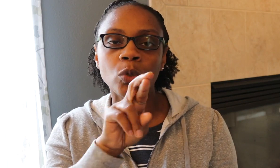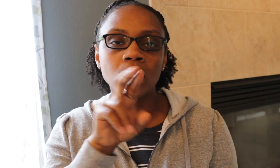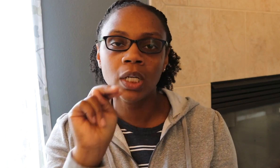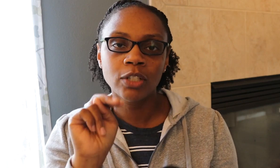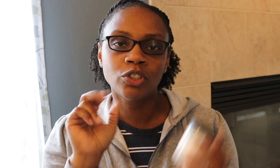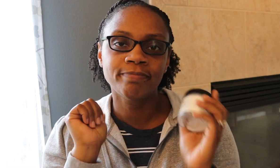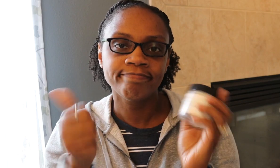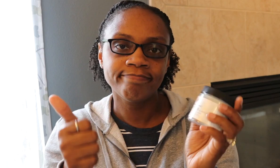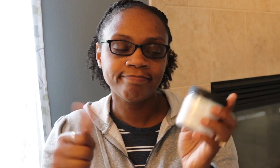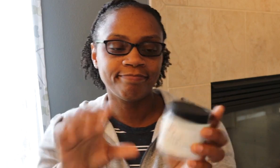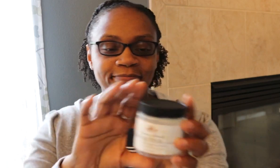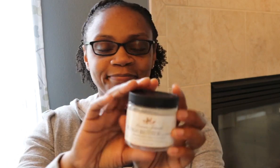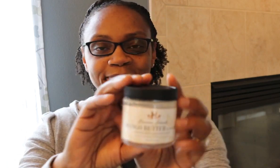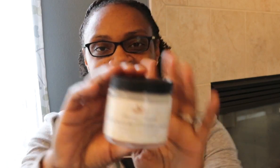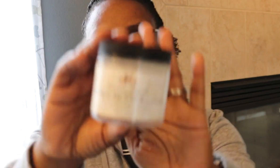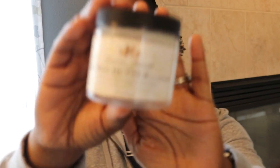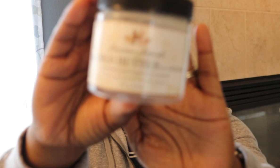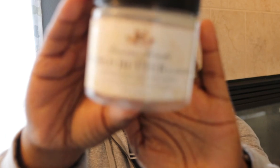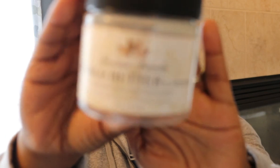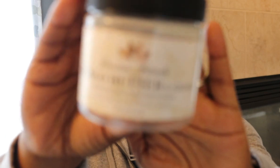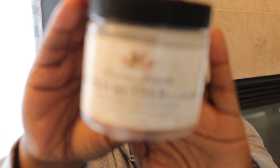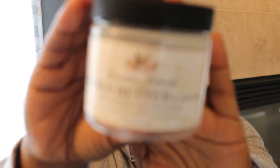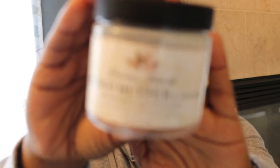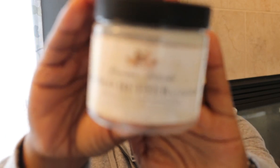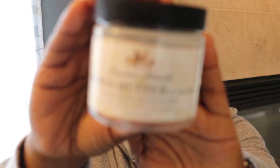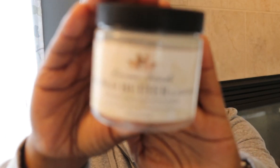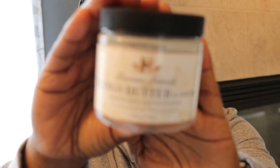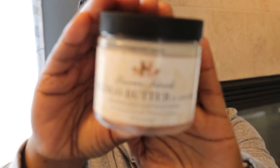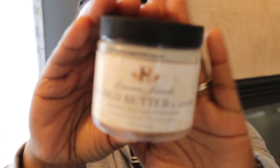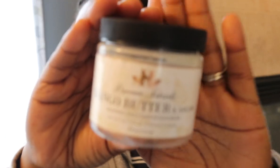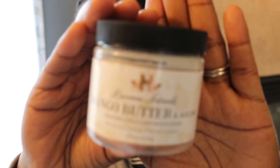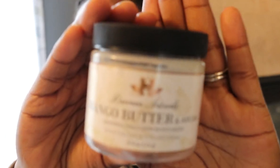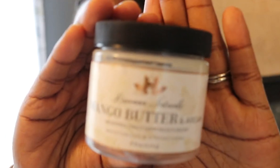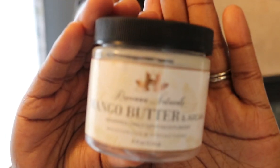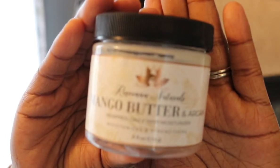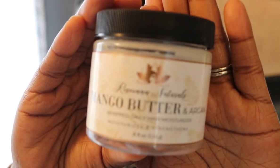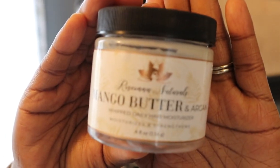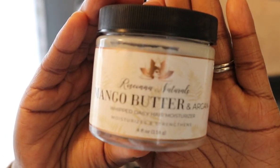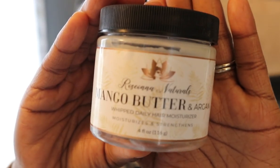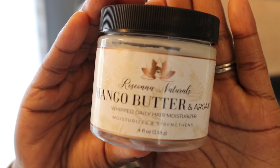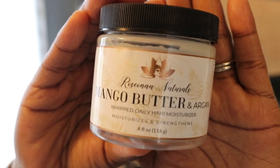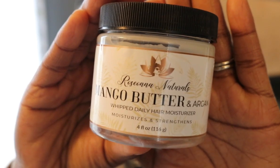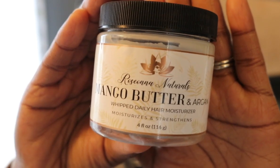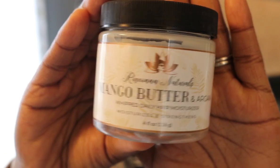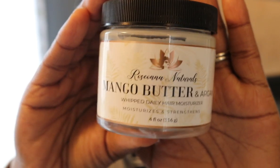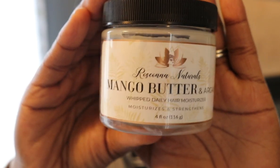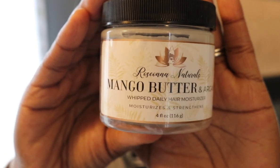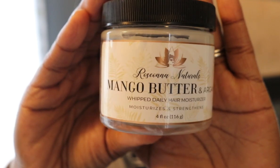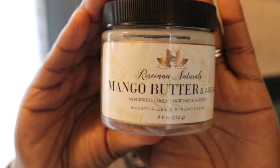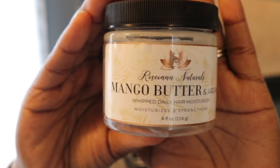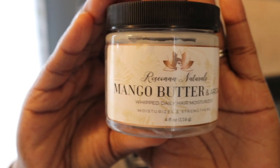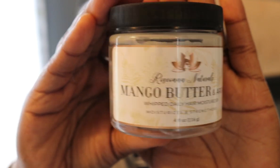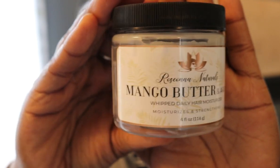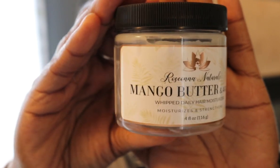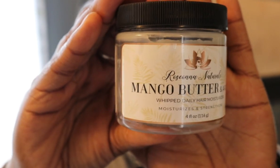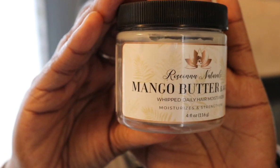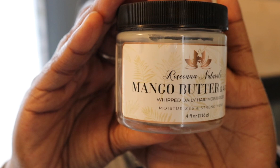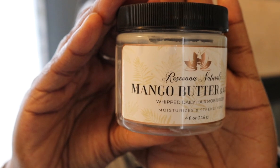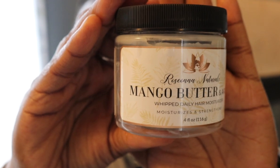her complete line. Okay. But this one is specifically the Mango Butter and Argan Whipped Daily Hair Moisturizer.